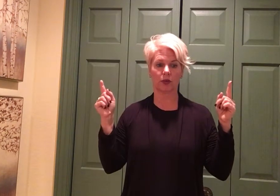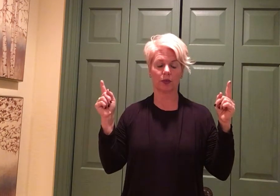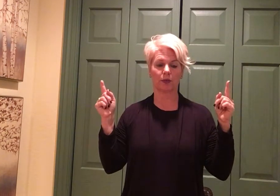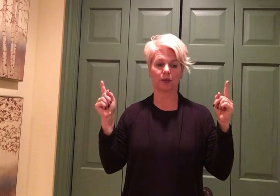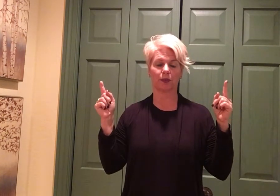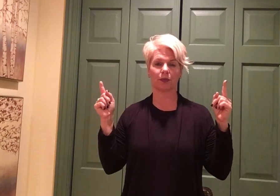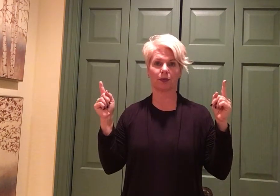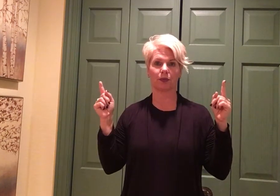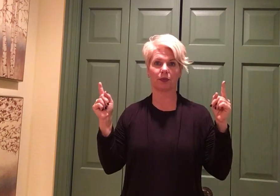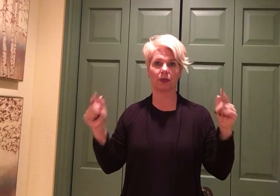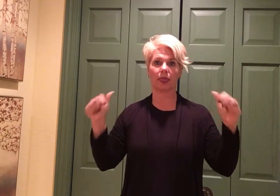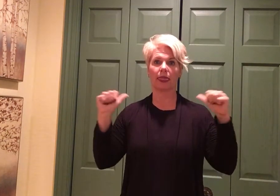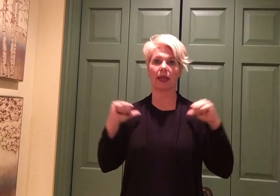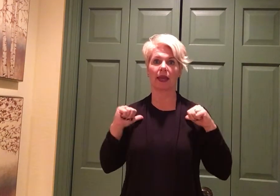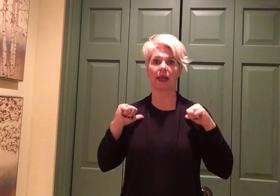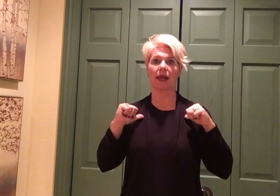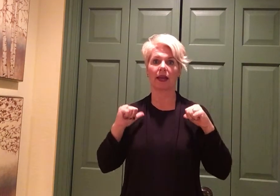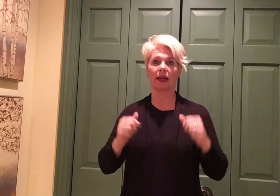I love